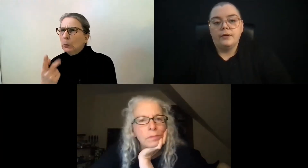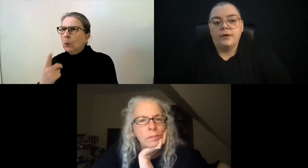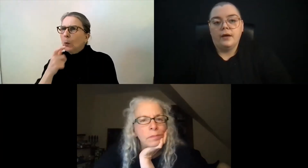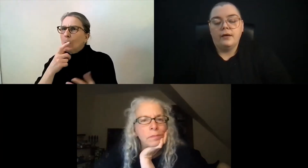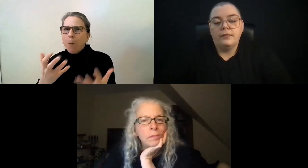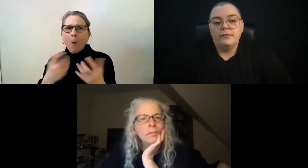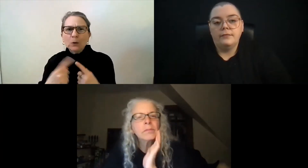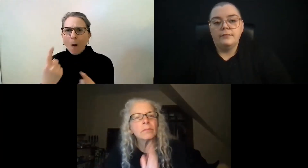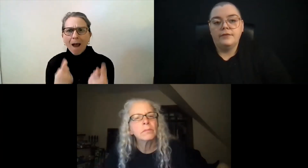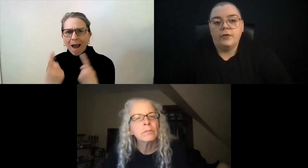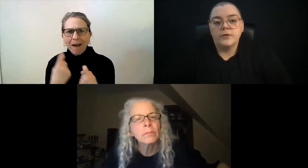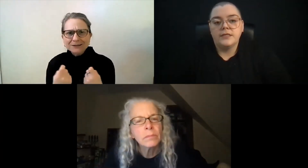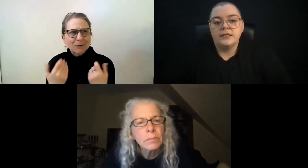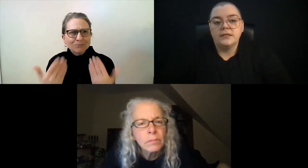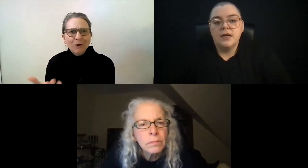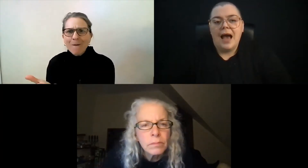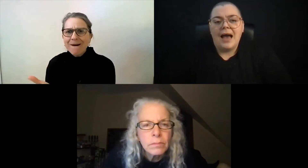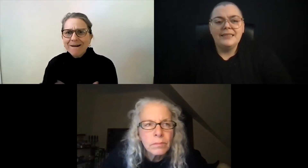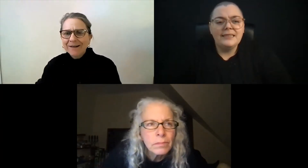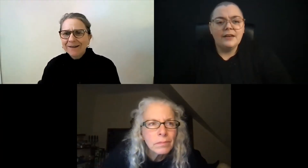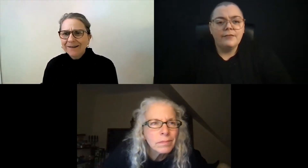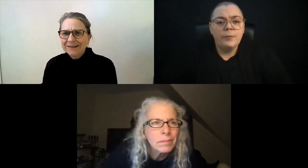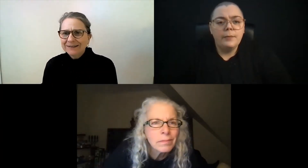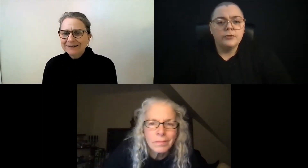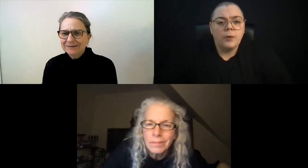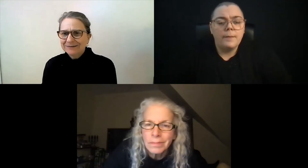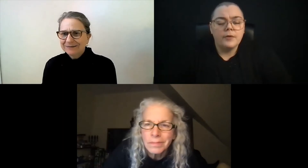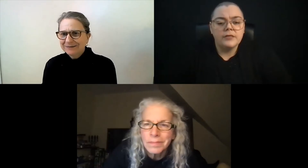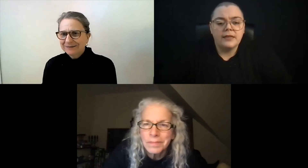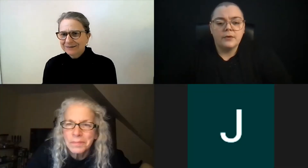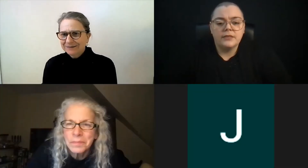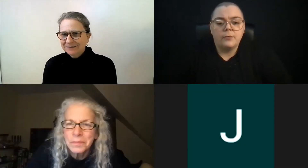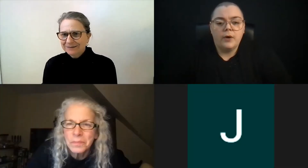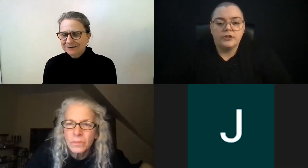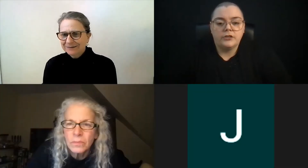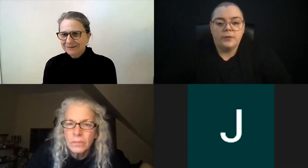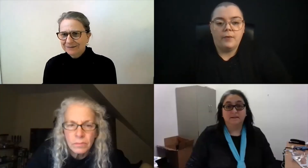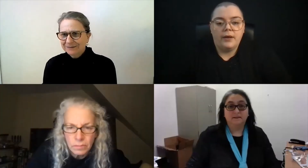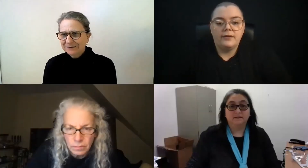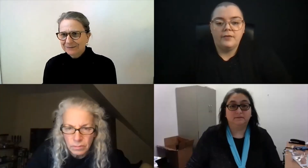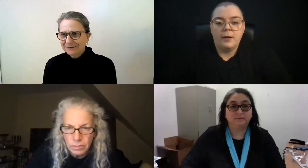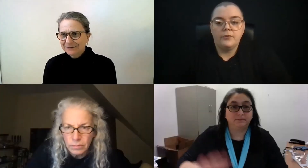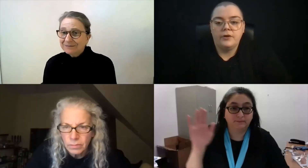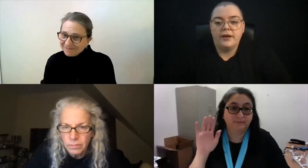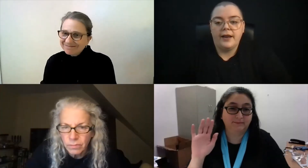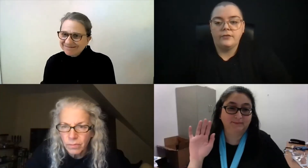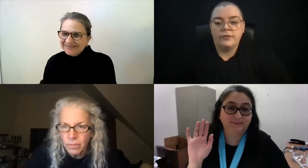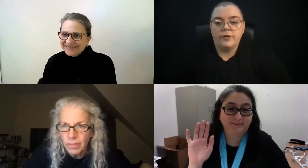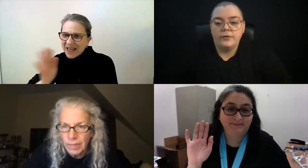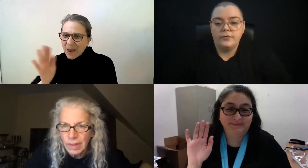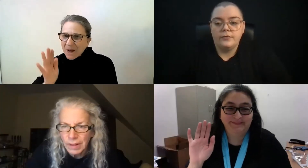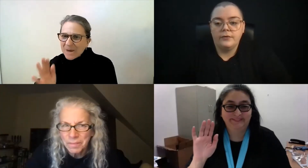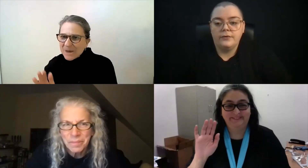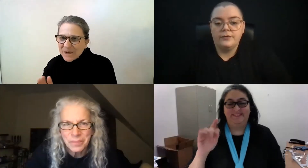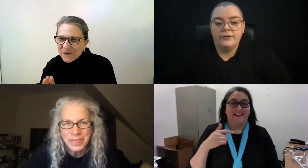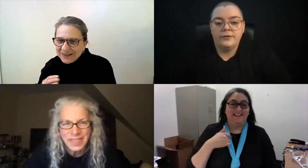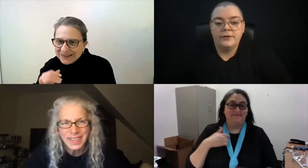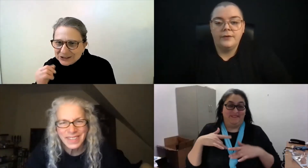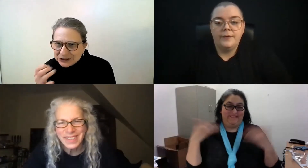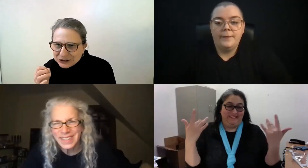would fill those seats. I did see a few people show up, it looks like there were some questions. So I wanted to give an opportunity to answer those.